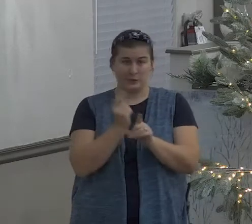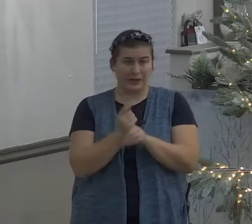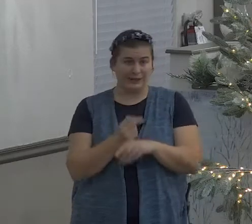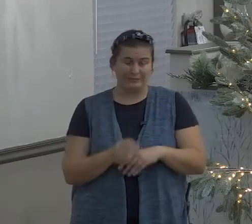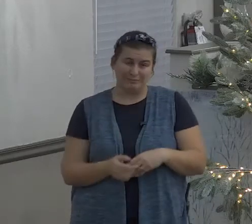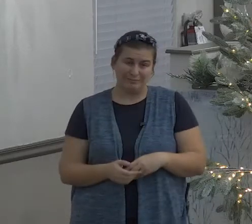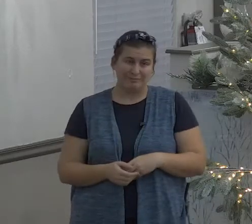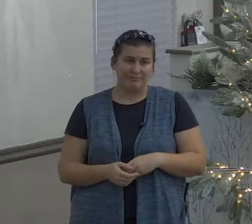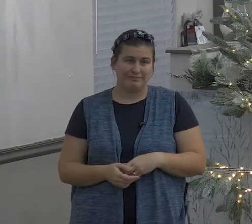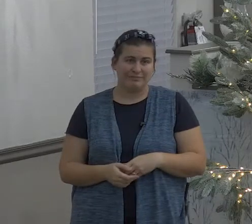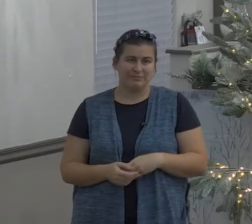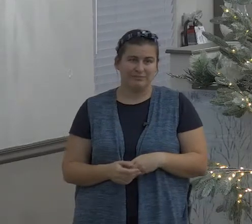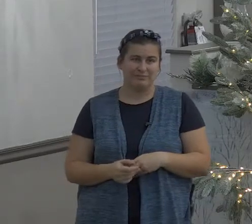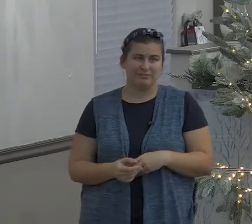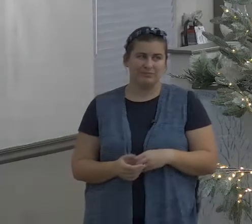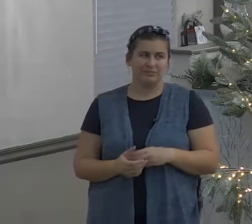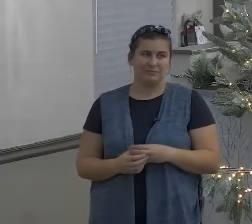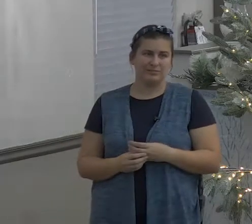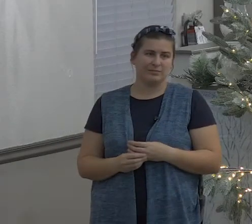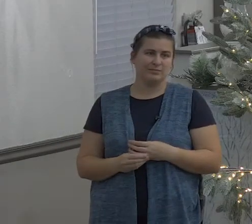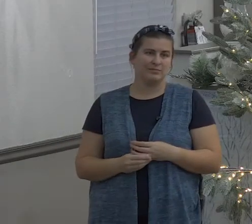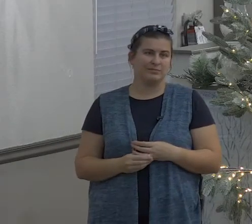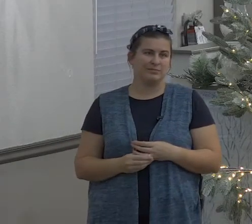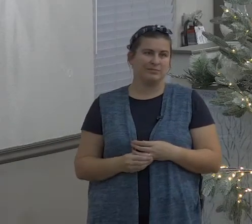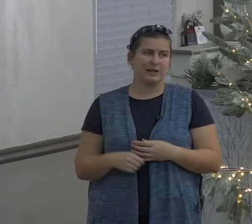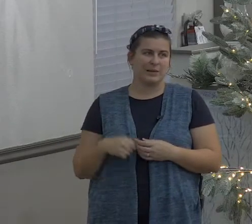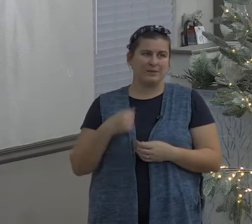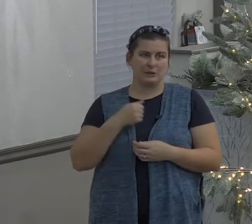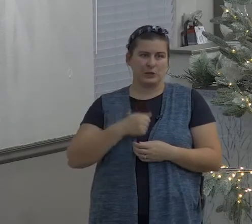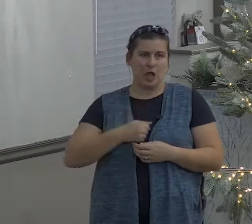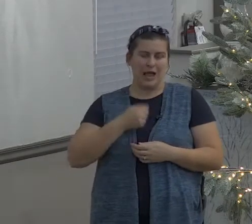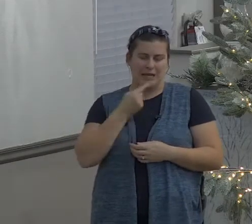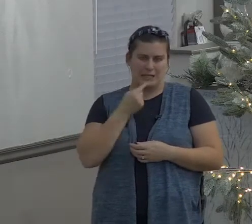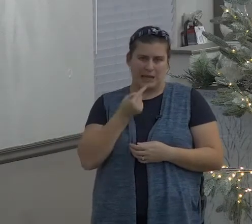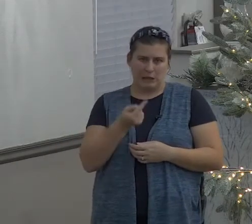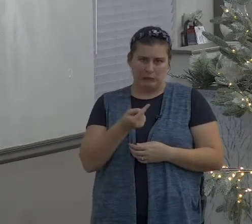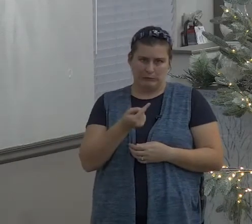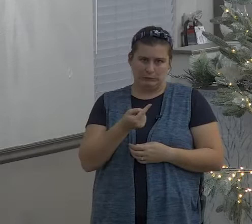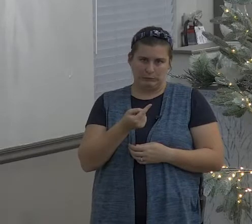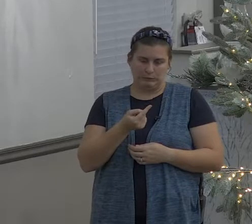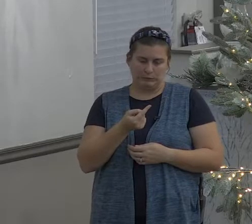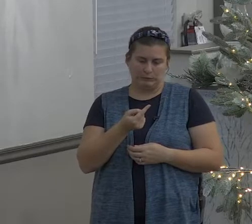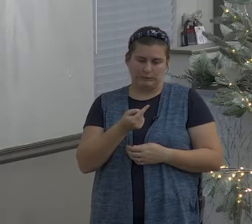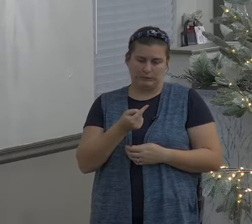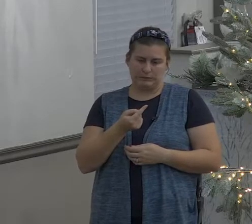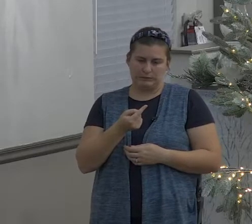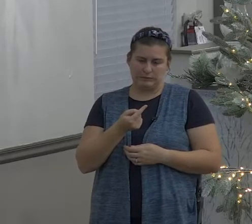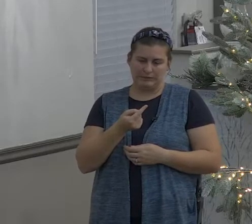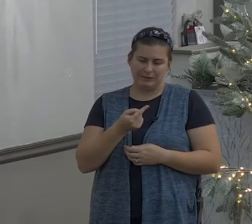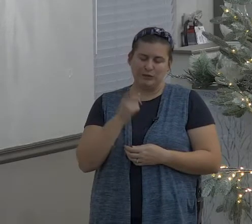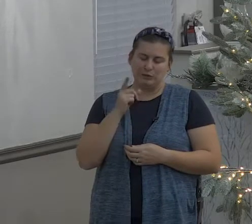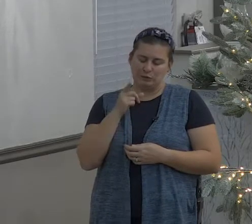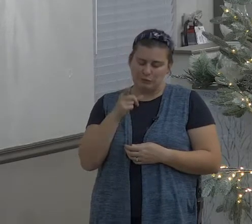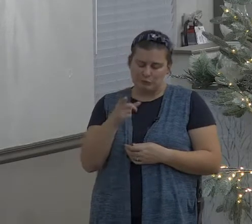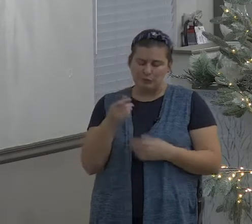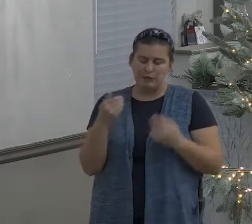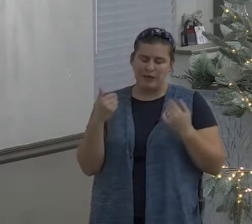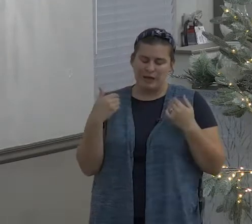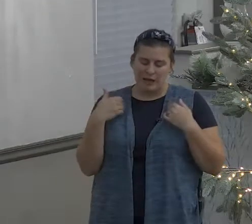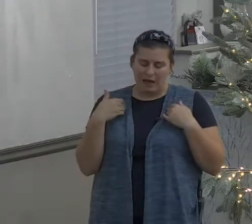the doctor says he mentions the big ominous C word